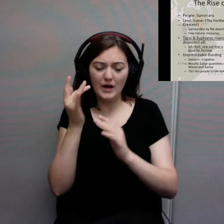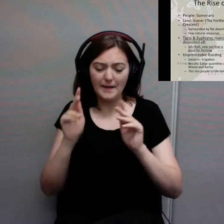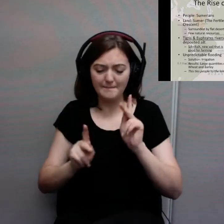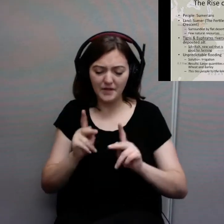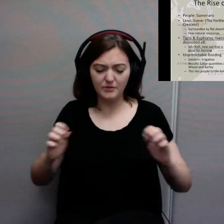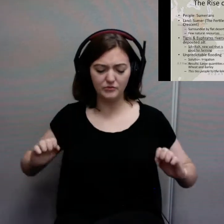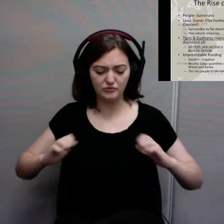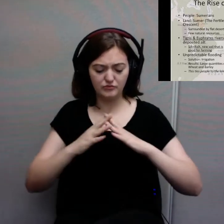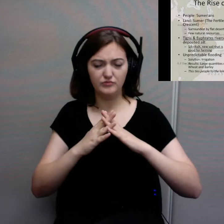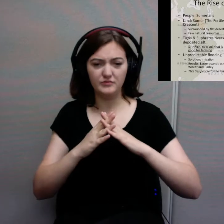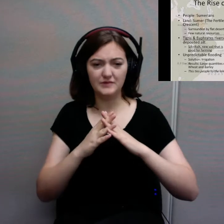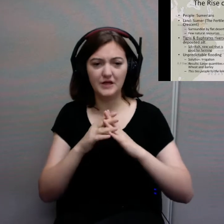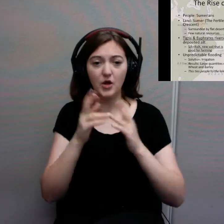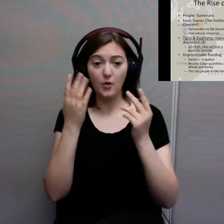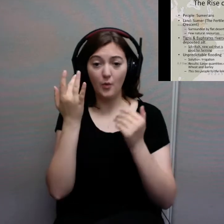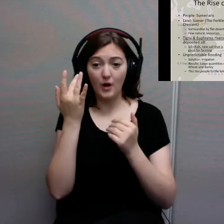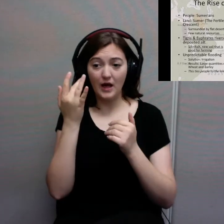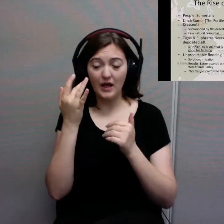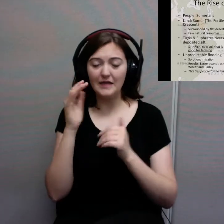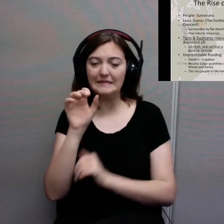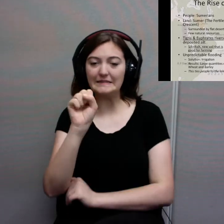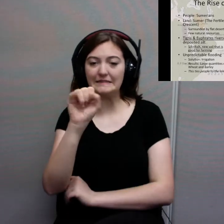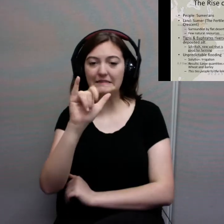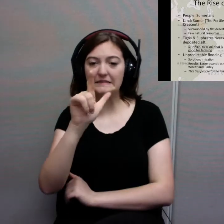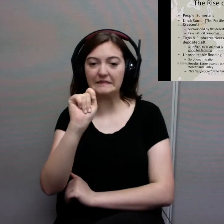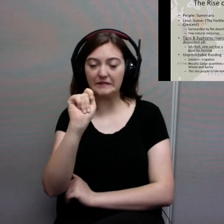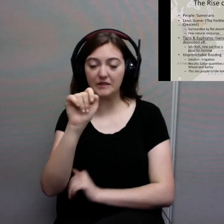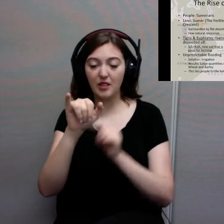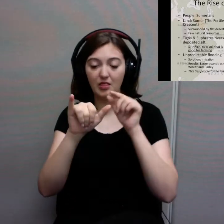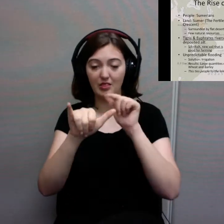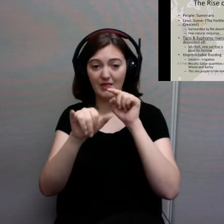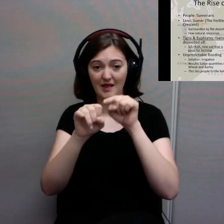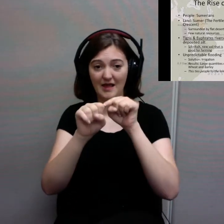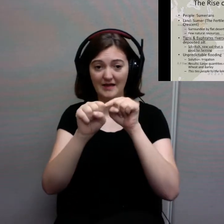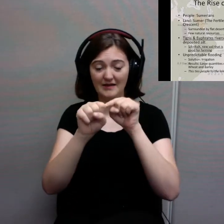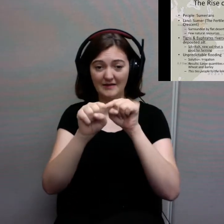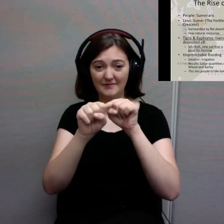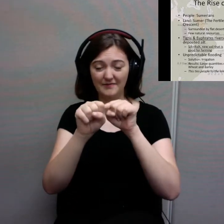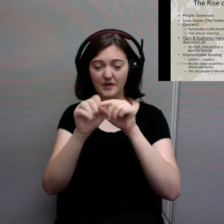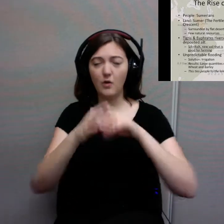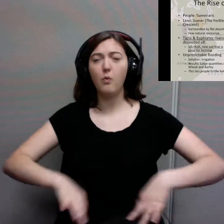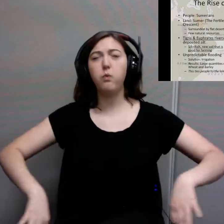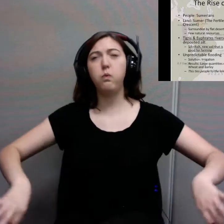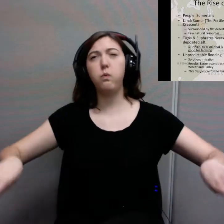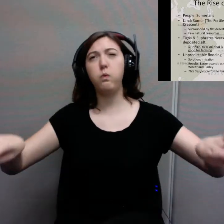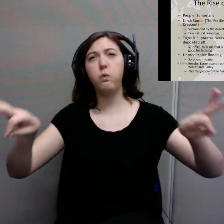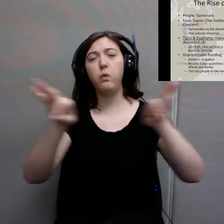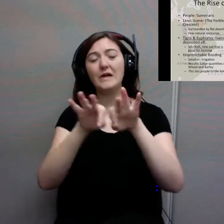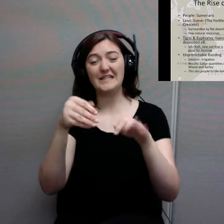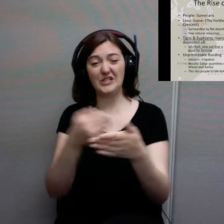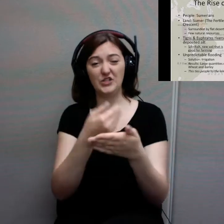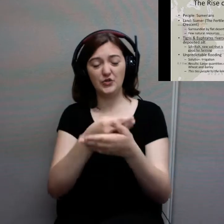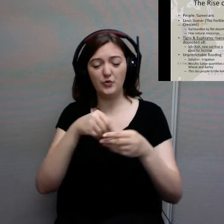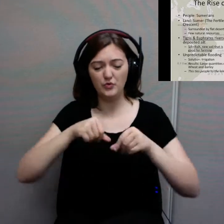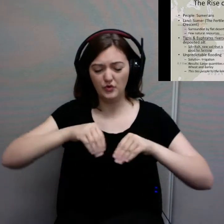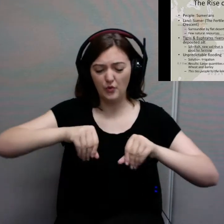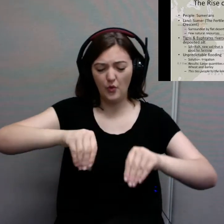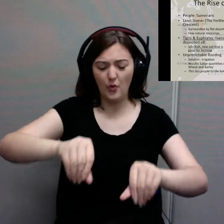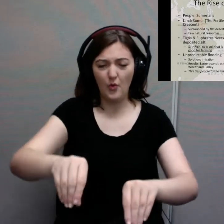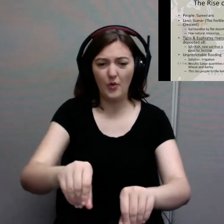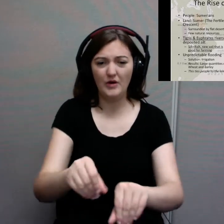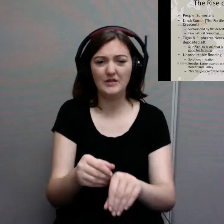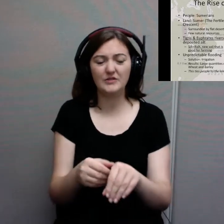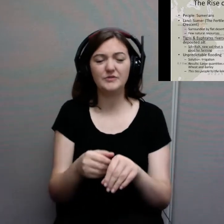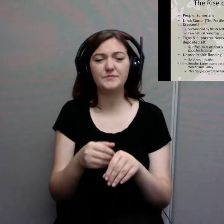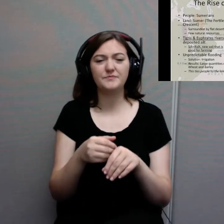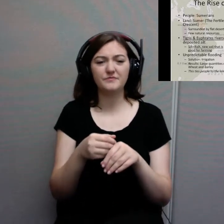enough how important this silt is. This is new soil that is deposited along riverbanks. That's